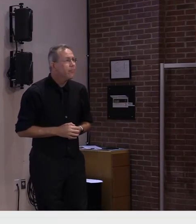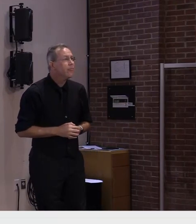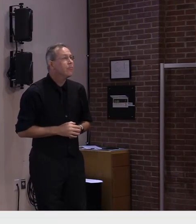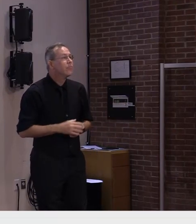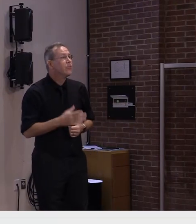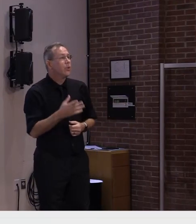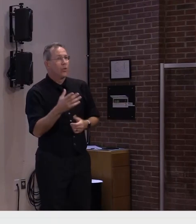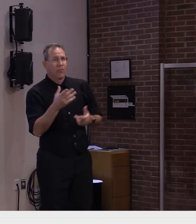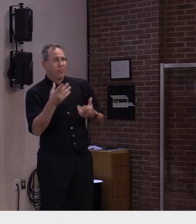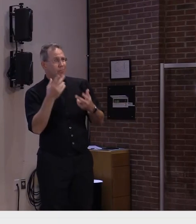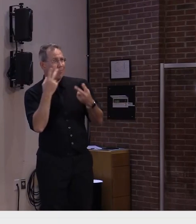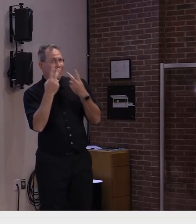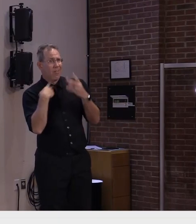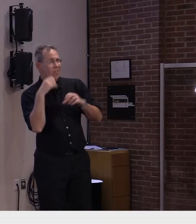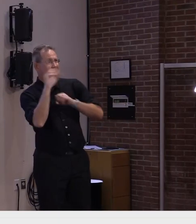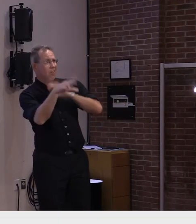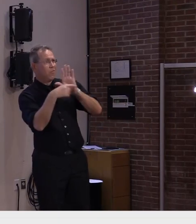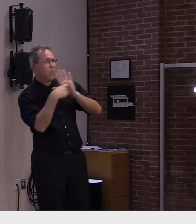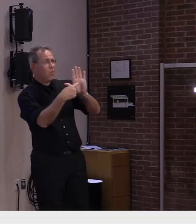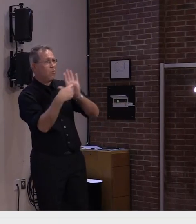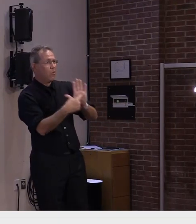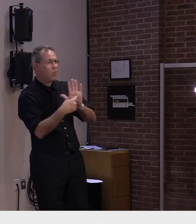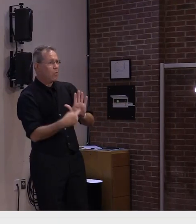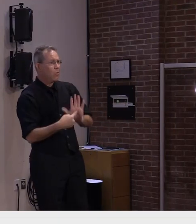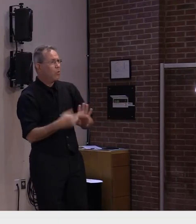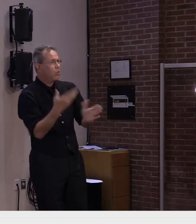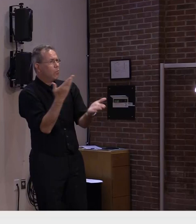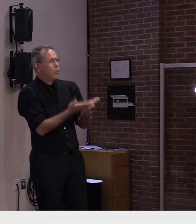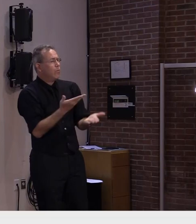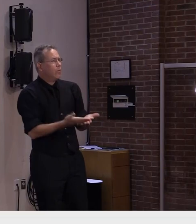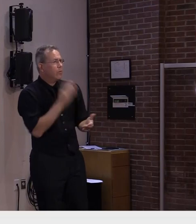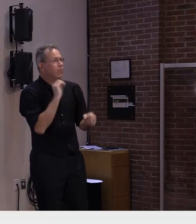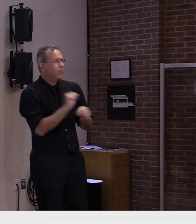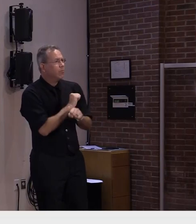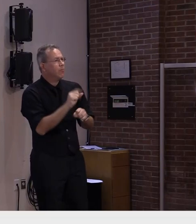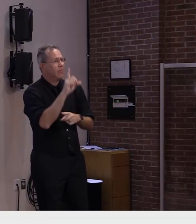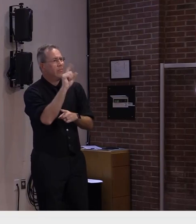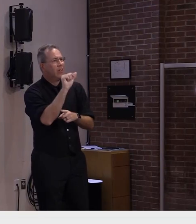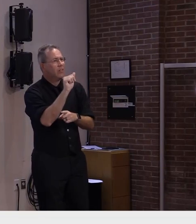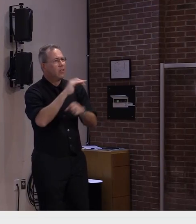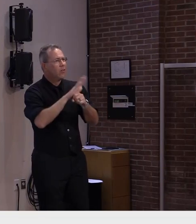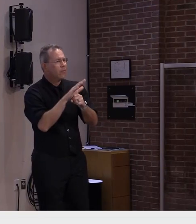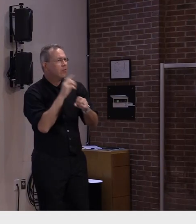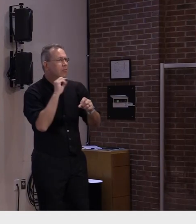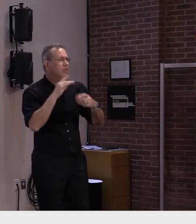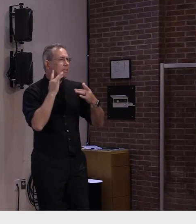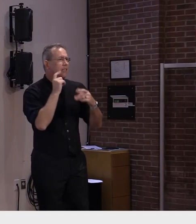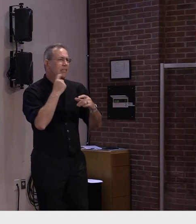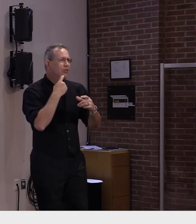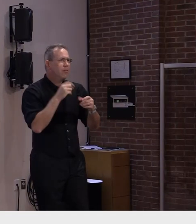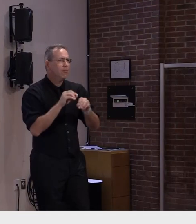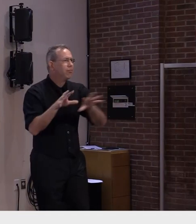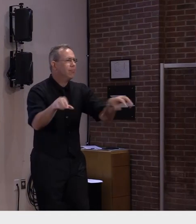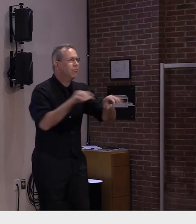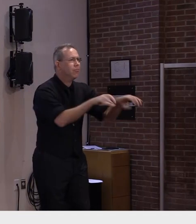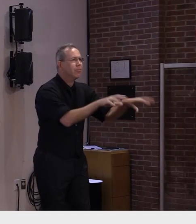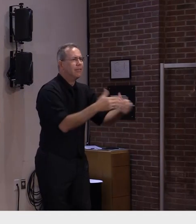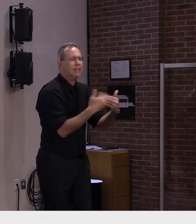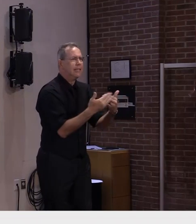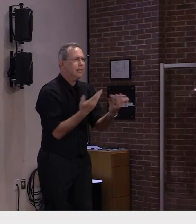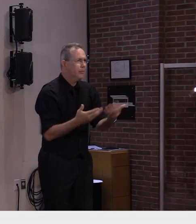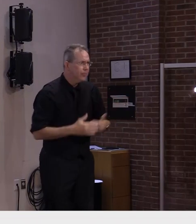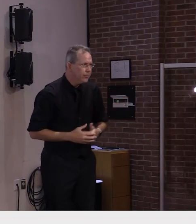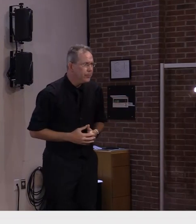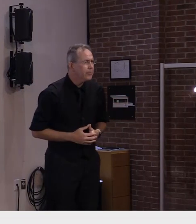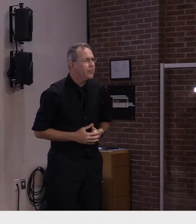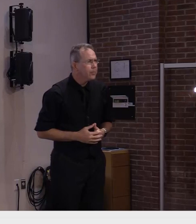delta variant lastly on the vermont data looking at the forecast we see as the governor indicated rates are expected to